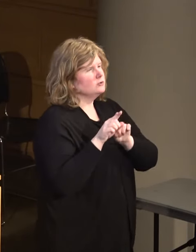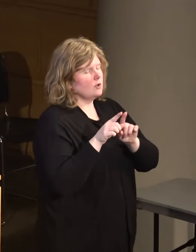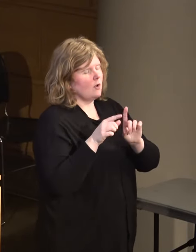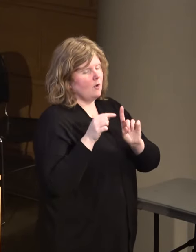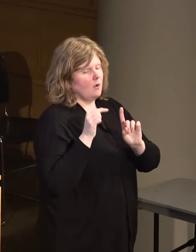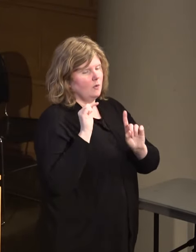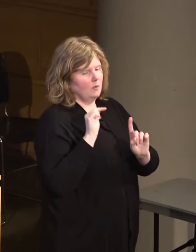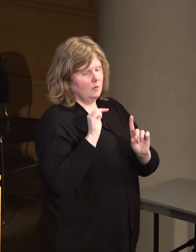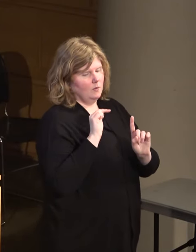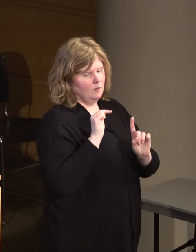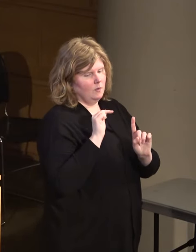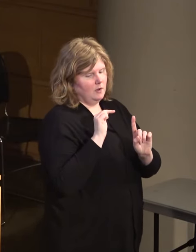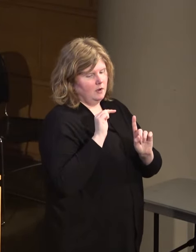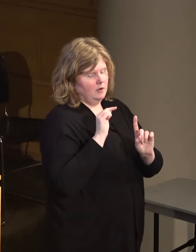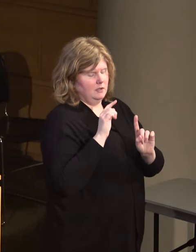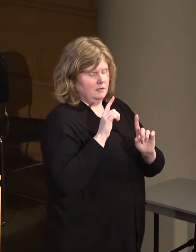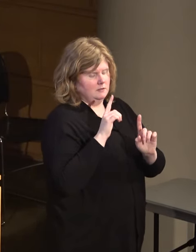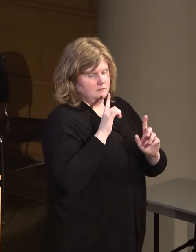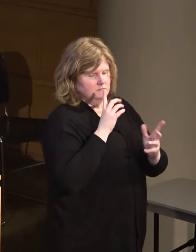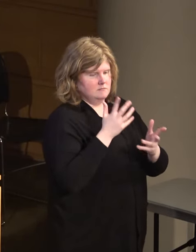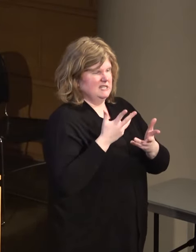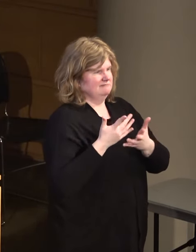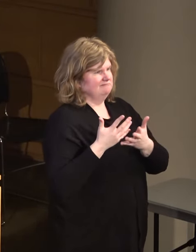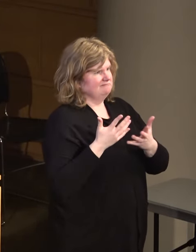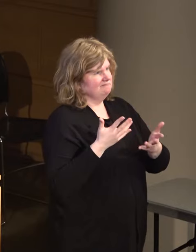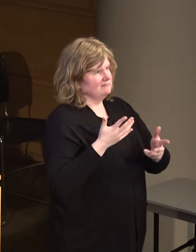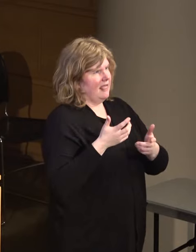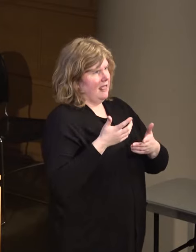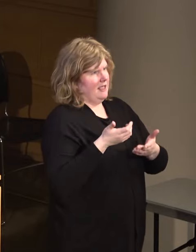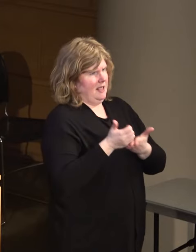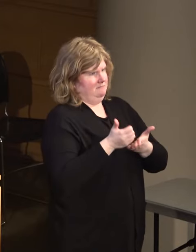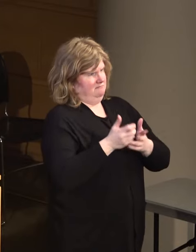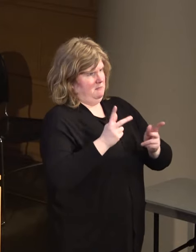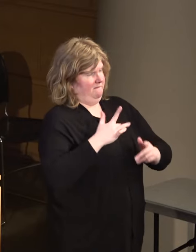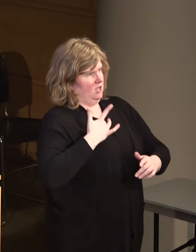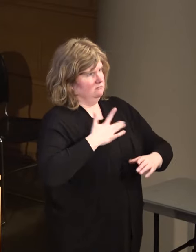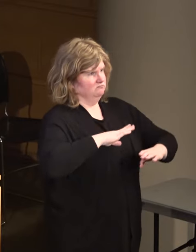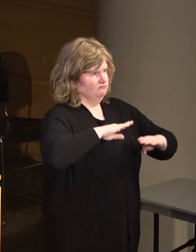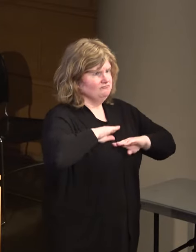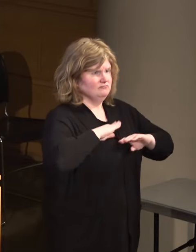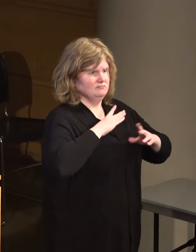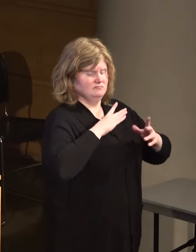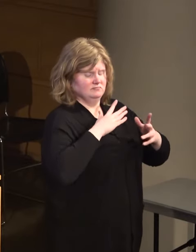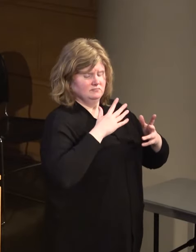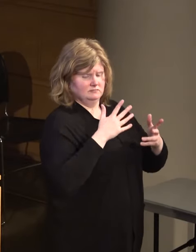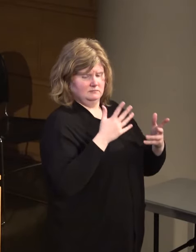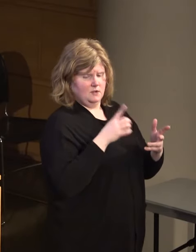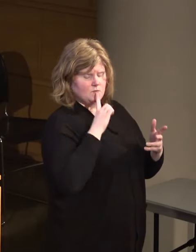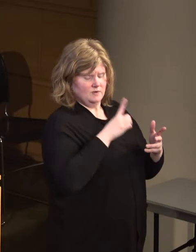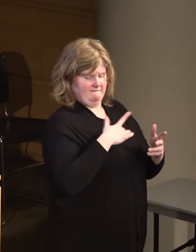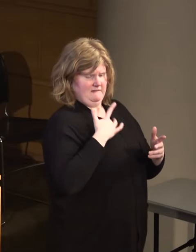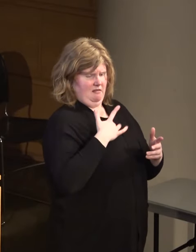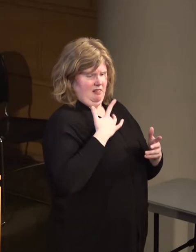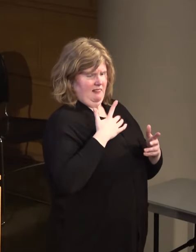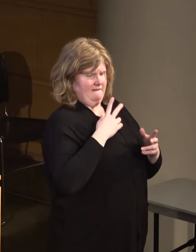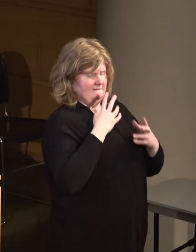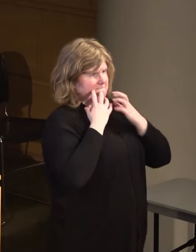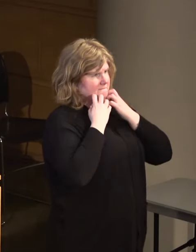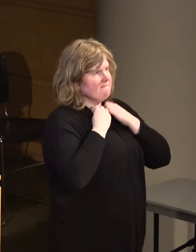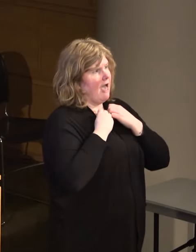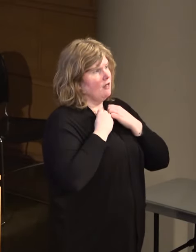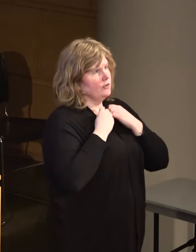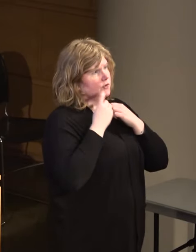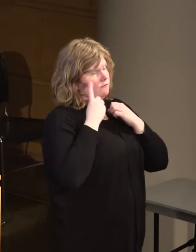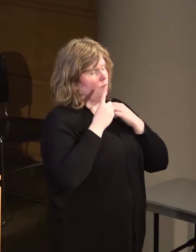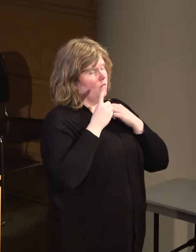a sense of true satisfaction and really a true sense of value for the service that the